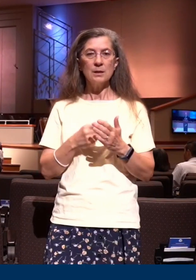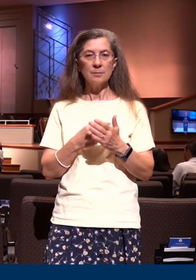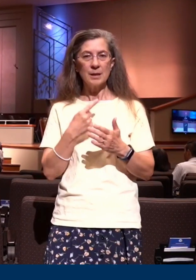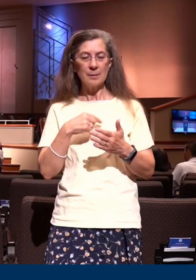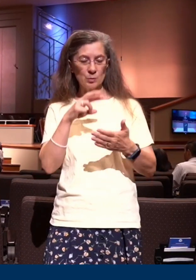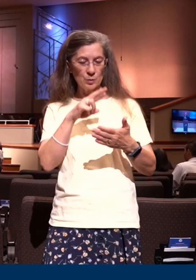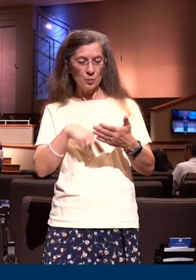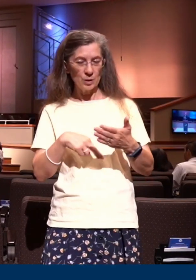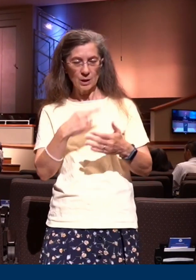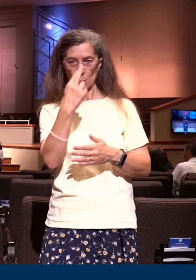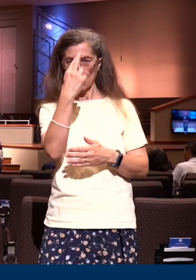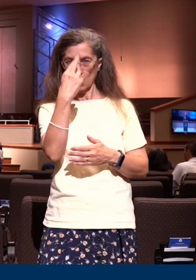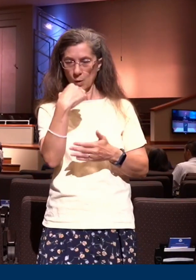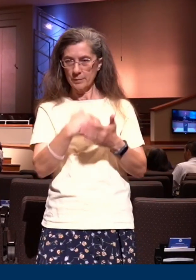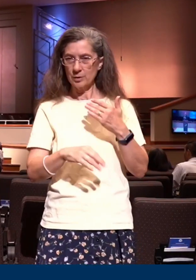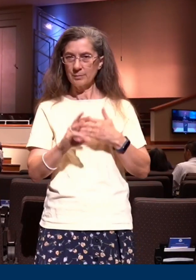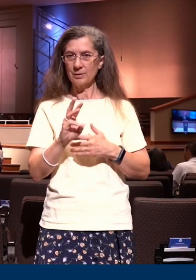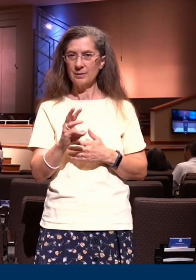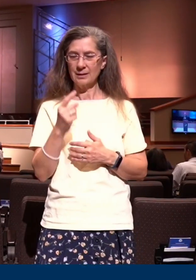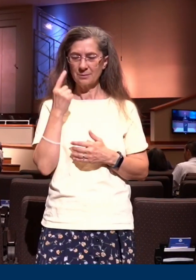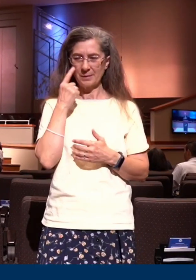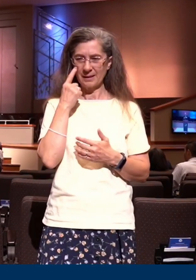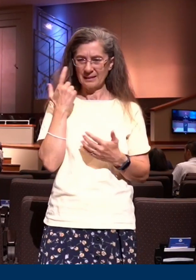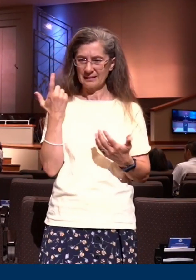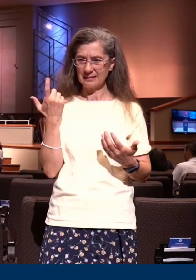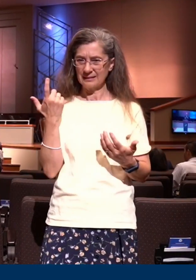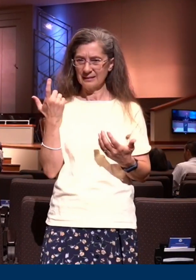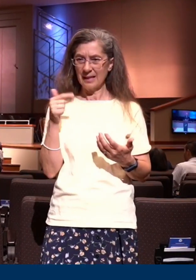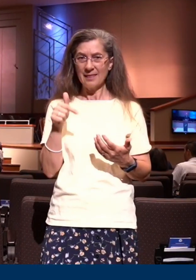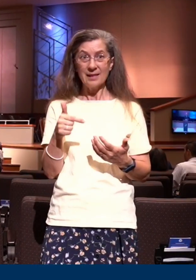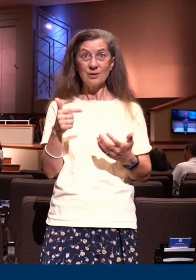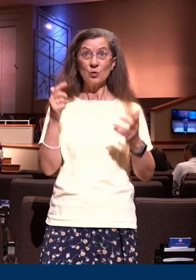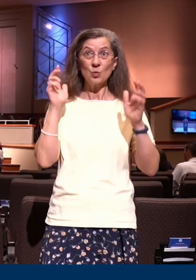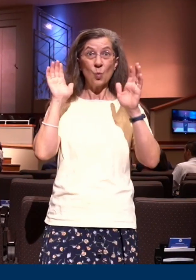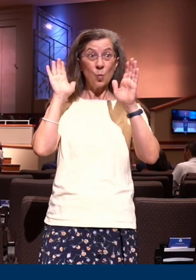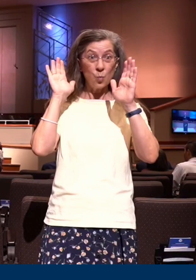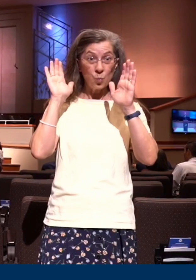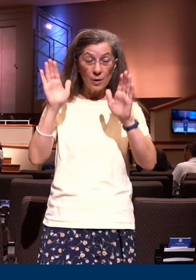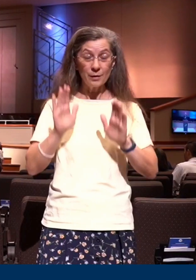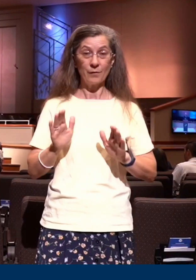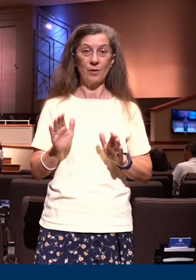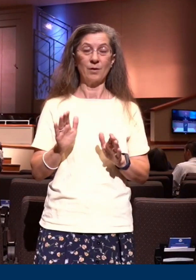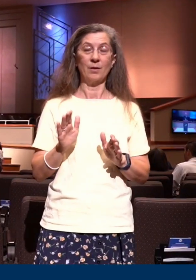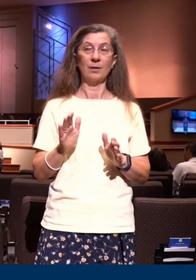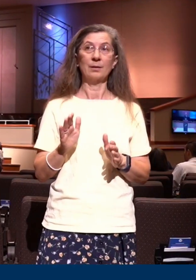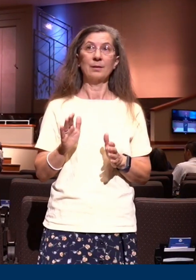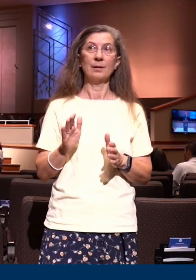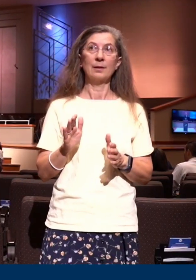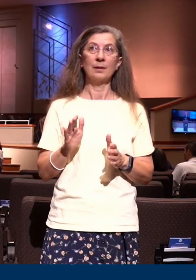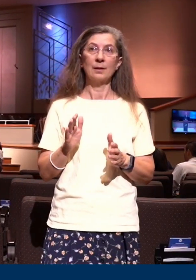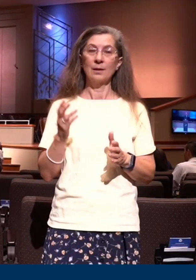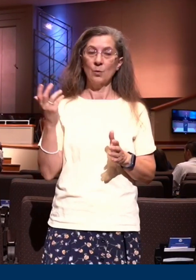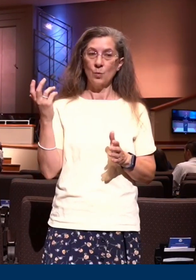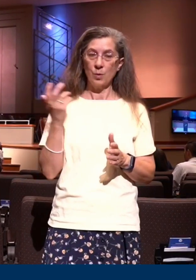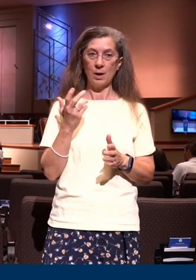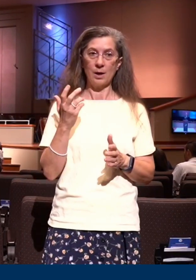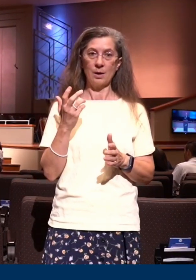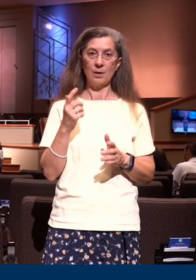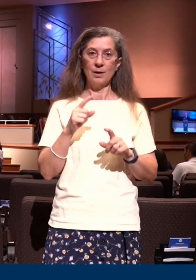you might think to yourself this is awesome this is wonderful but it's not always my reality